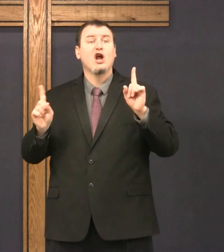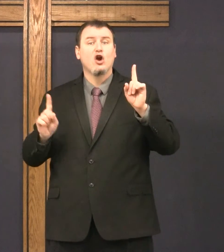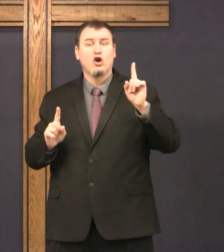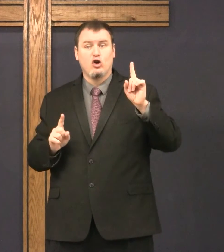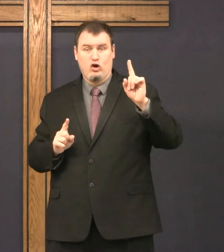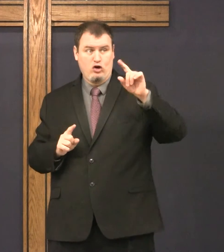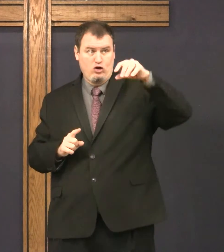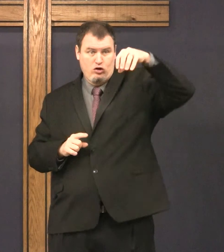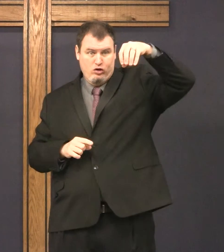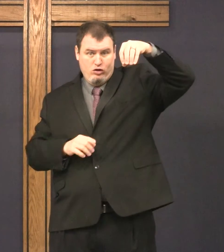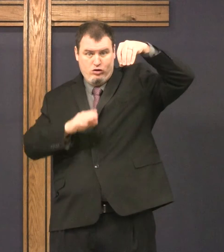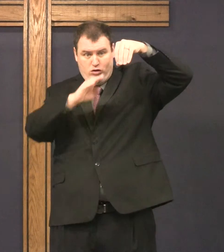Where was that?